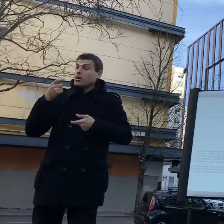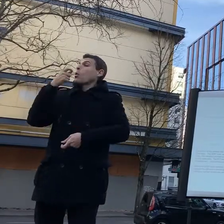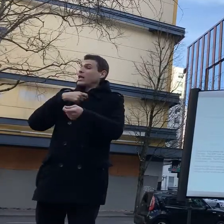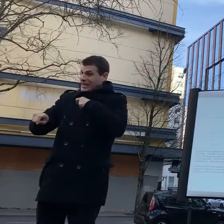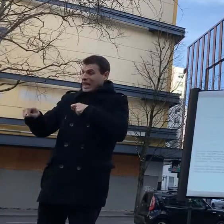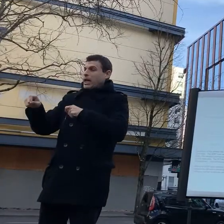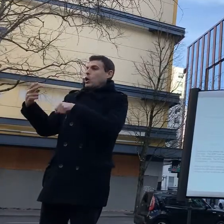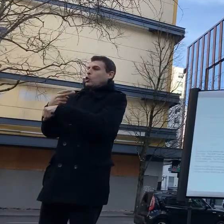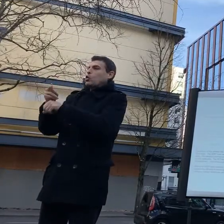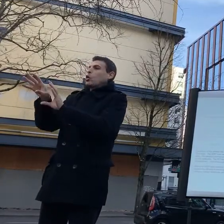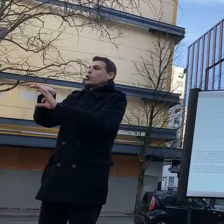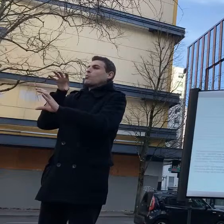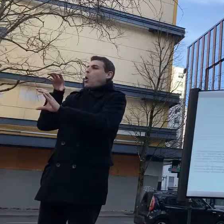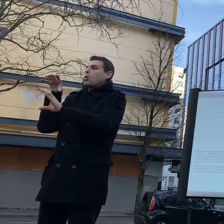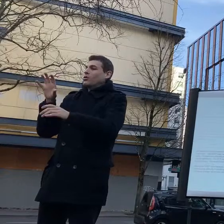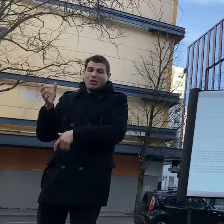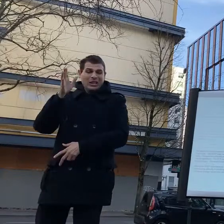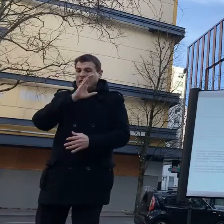that